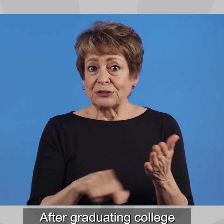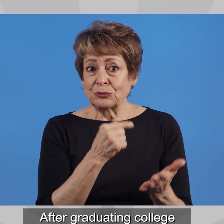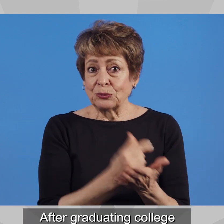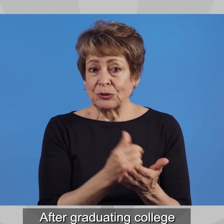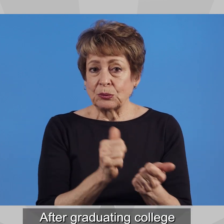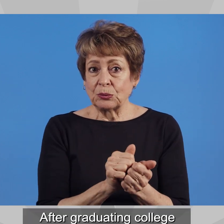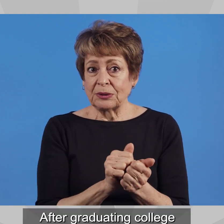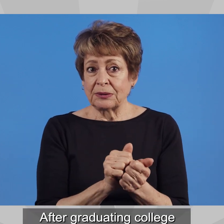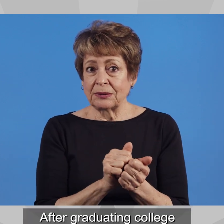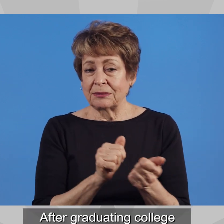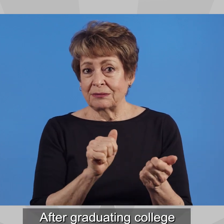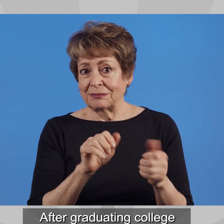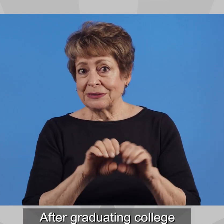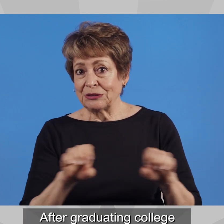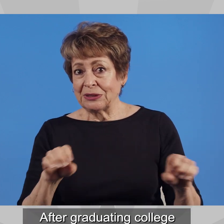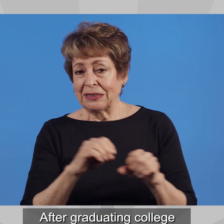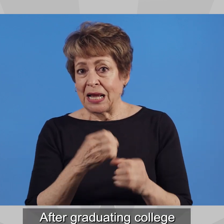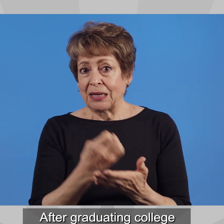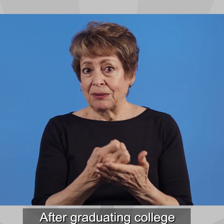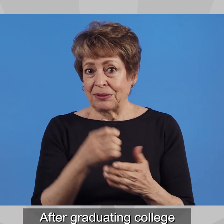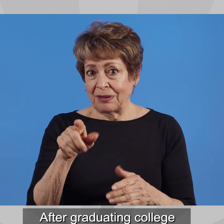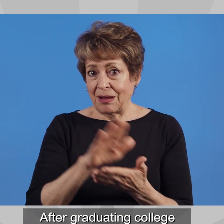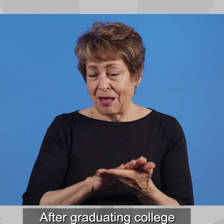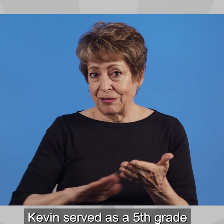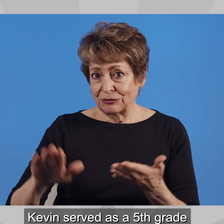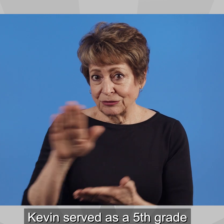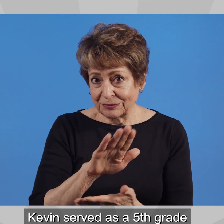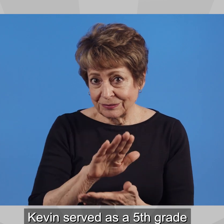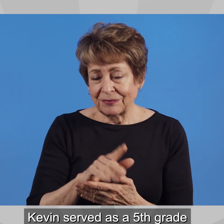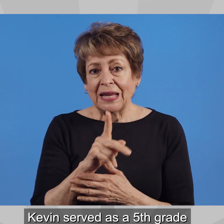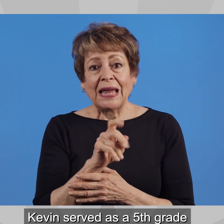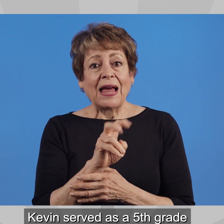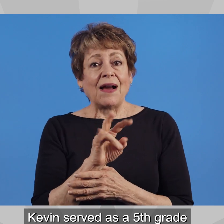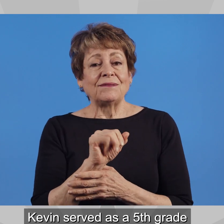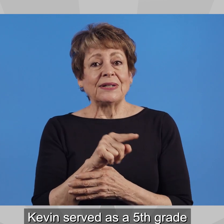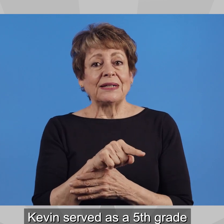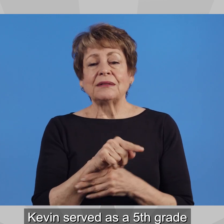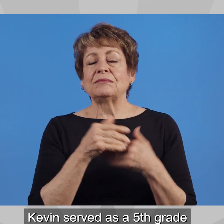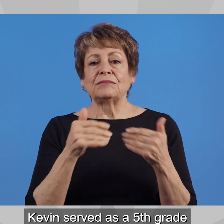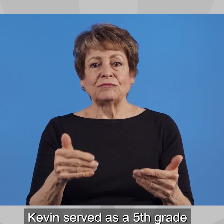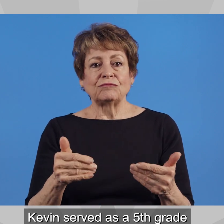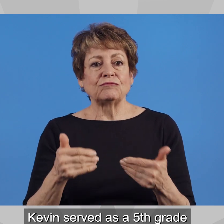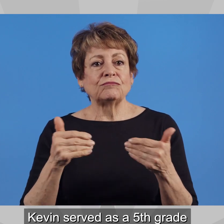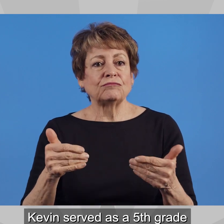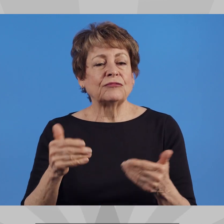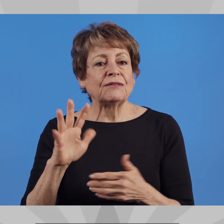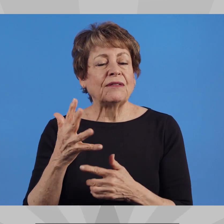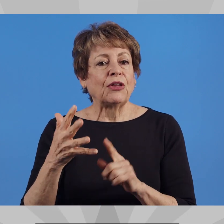After graduating college with a degree in economics, Kevin served as a fifth-grade public school teacher,